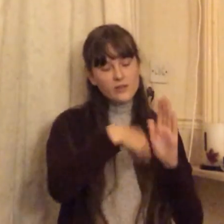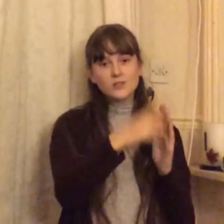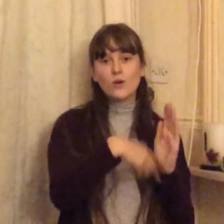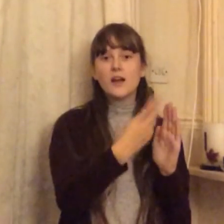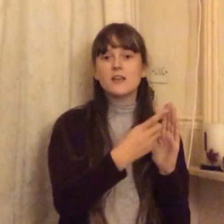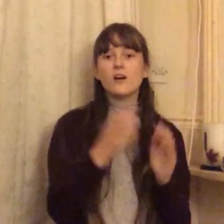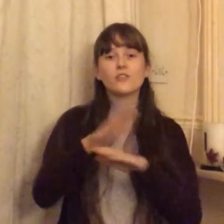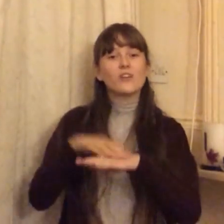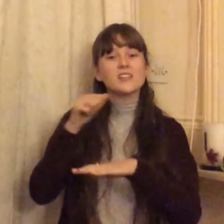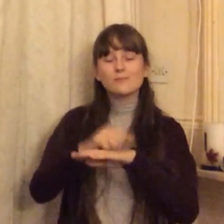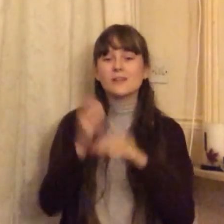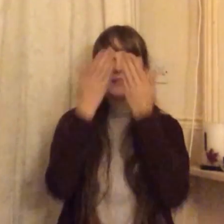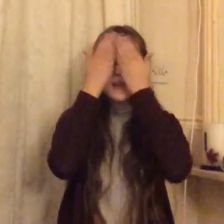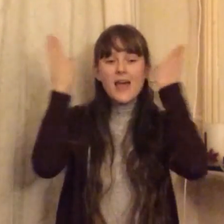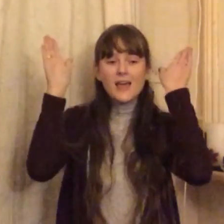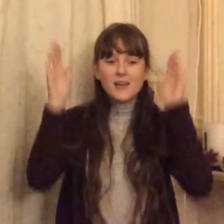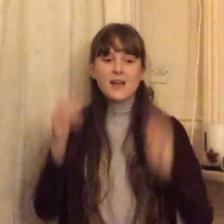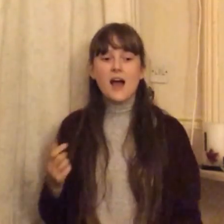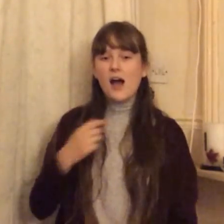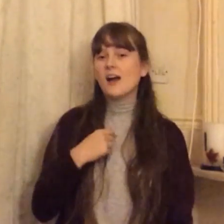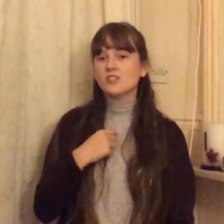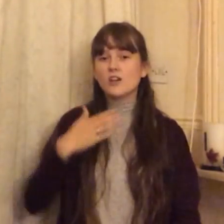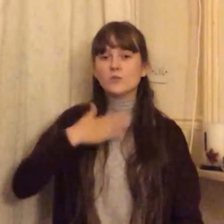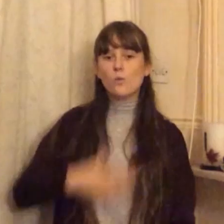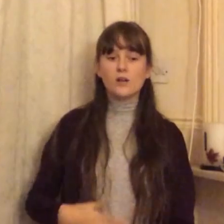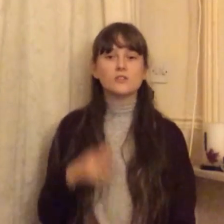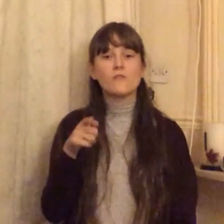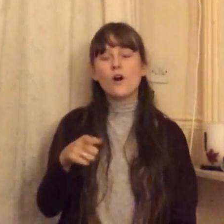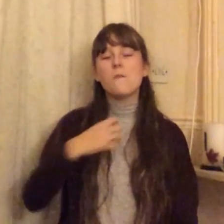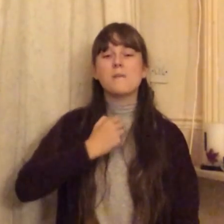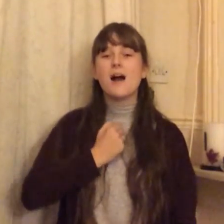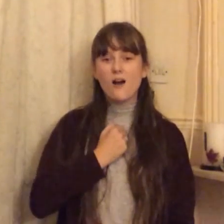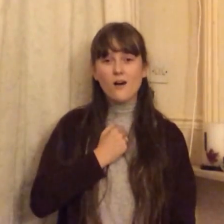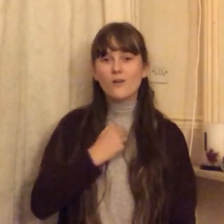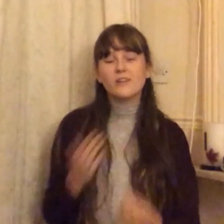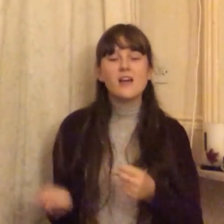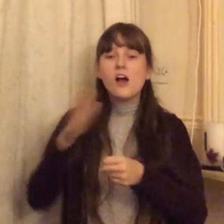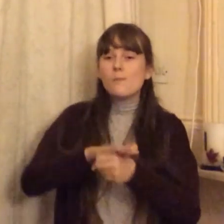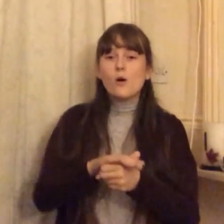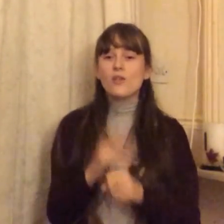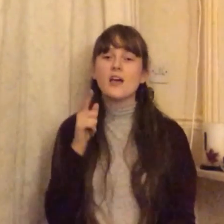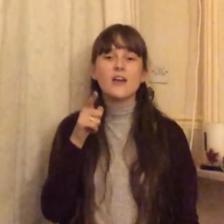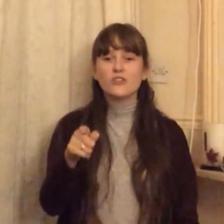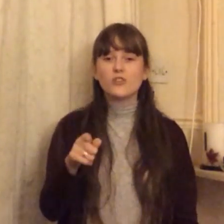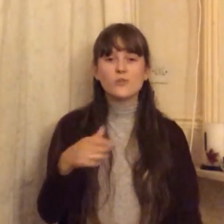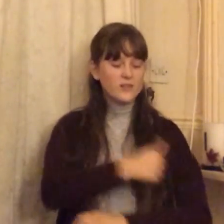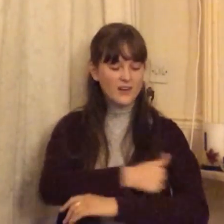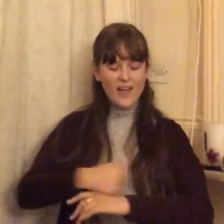the toy I don't miss the day I just want you for my own More than you could